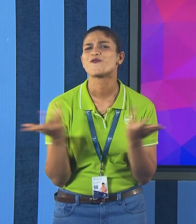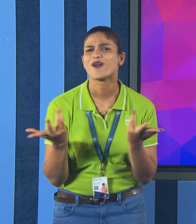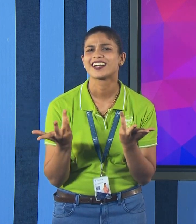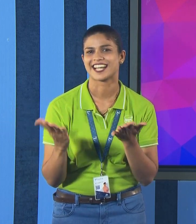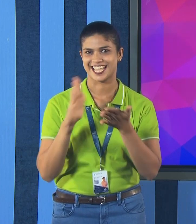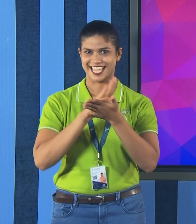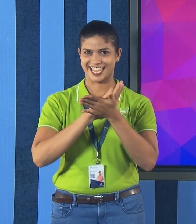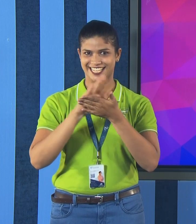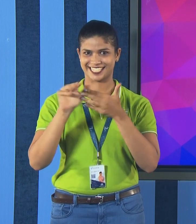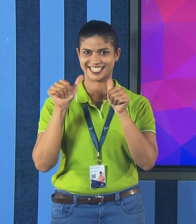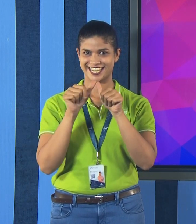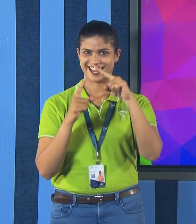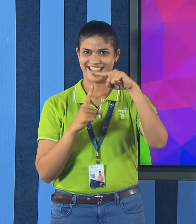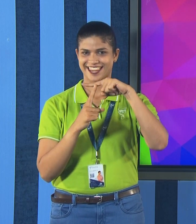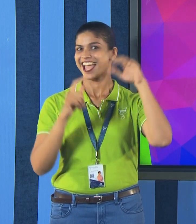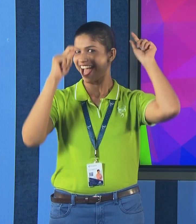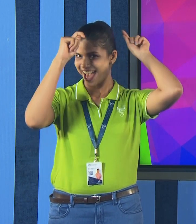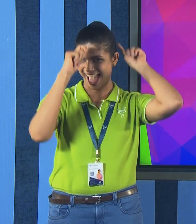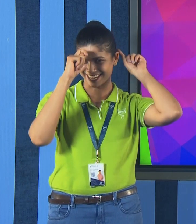what is the word with H, H, A, T, hat.